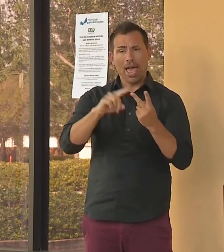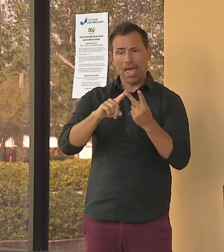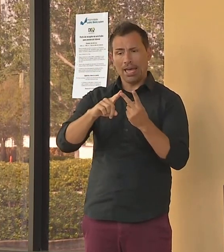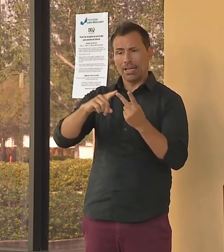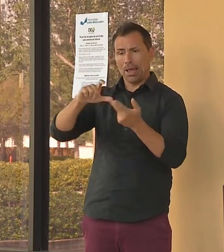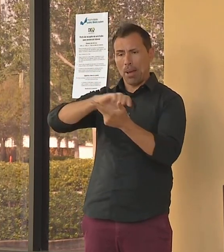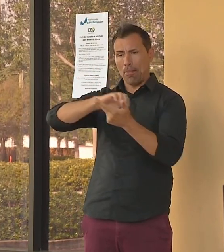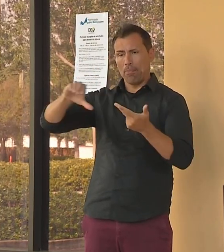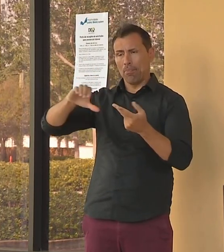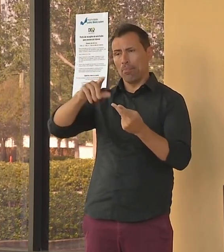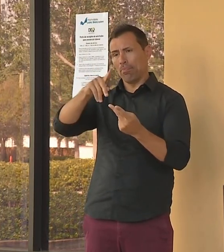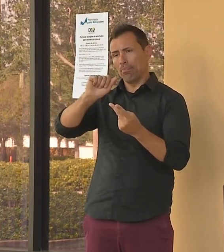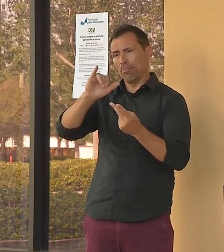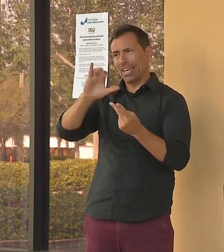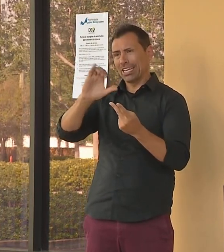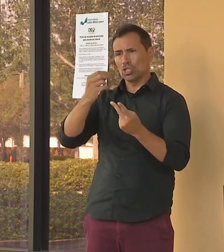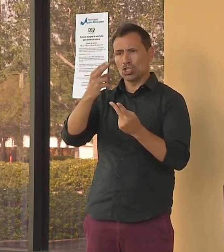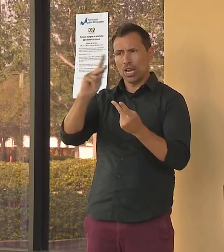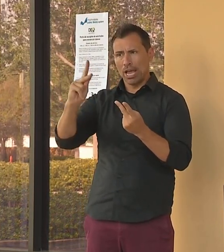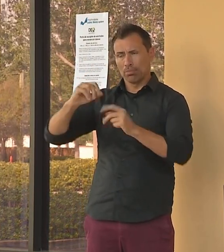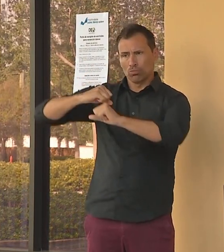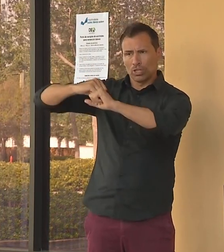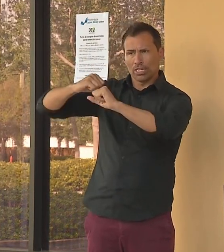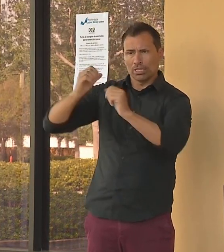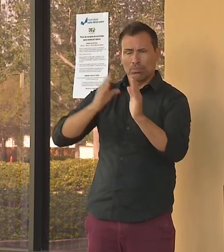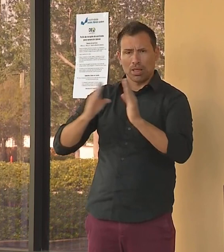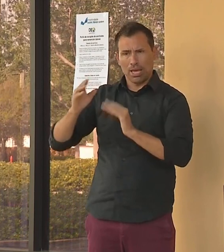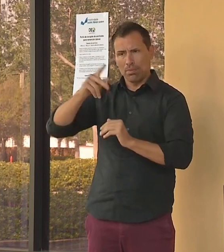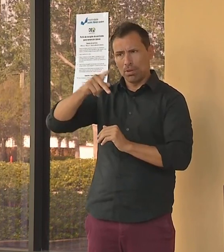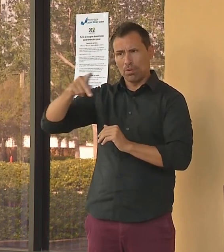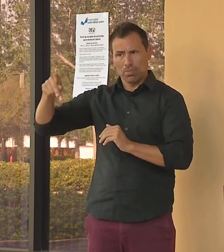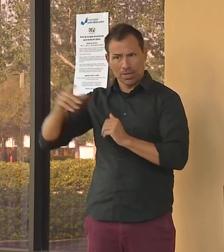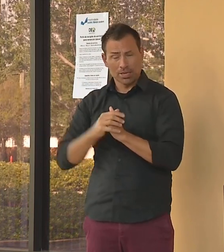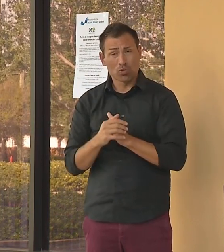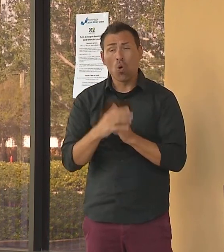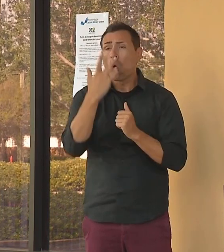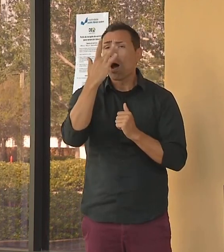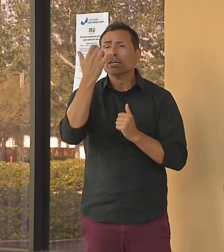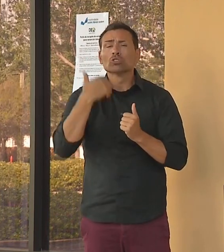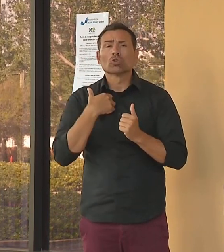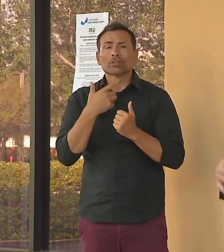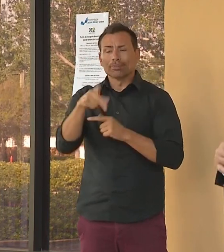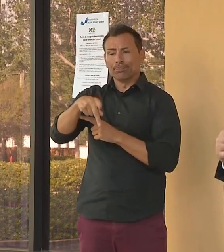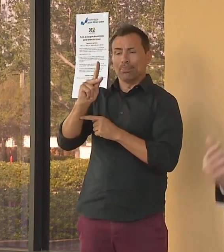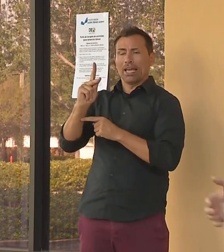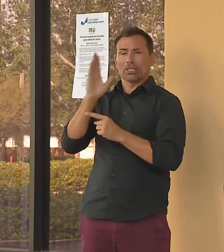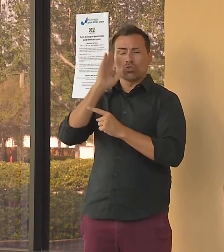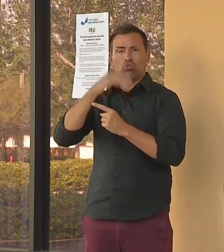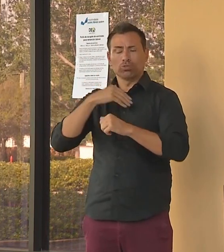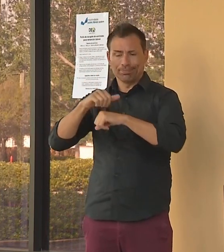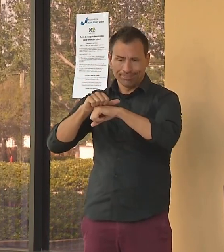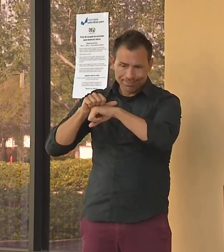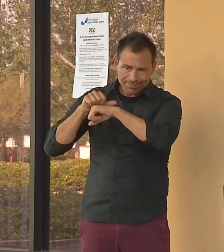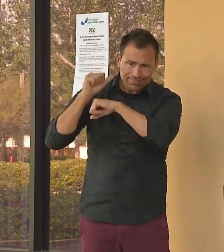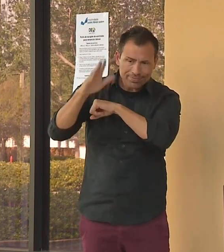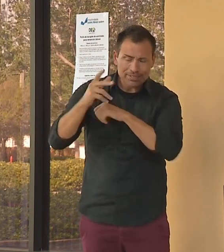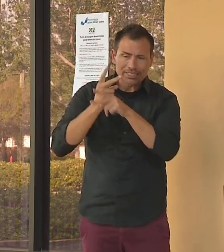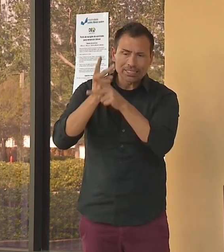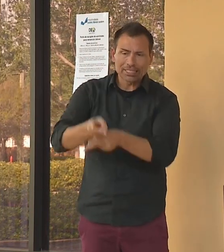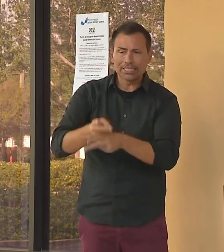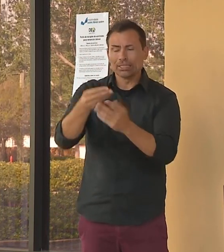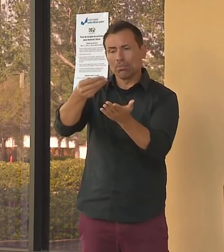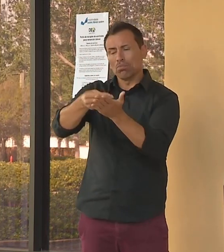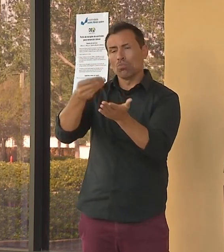also lend as much money as they can to our small businesses so that they can get the money into the workers'